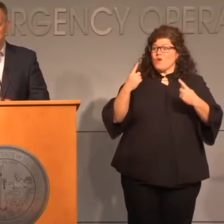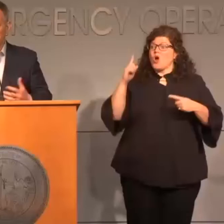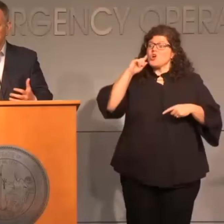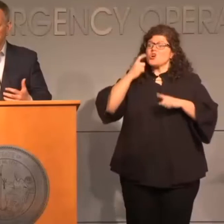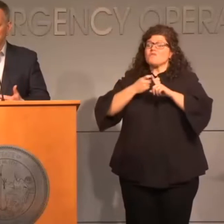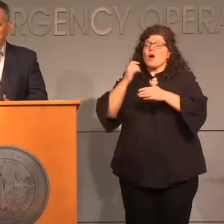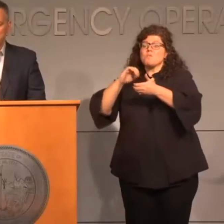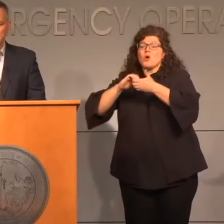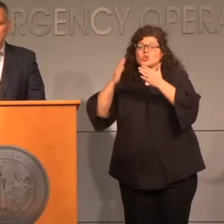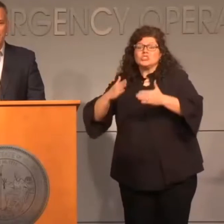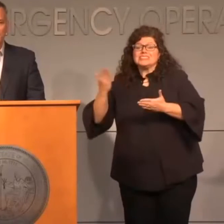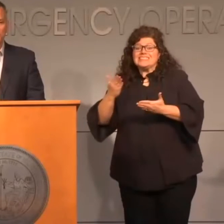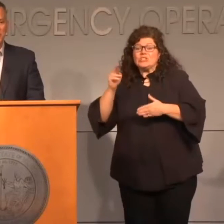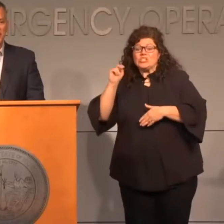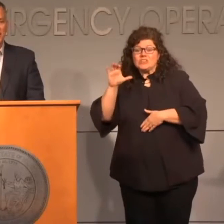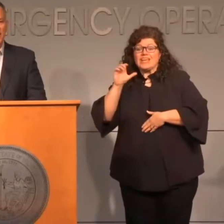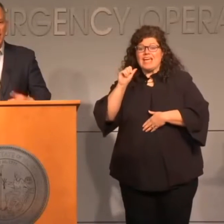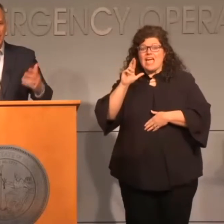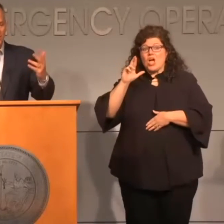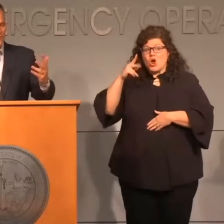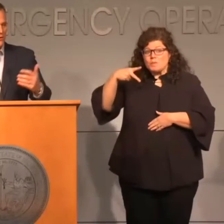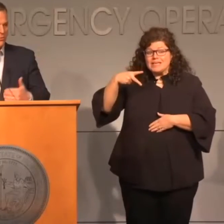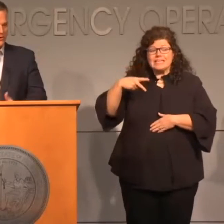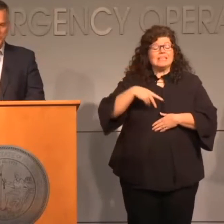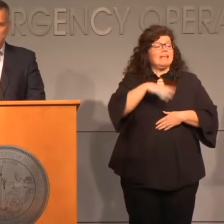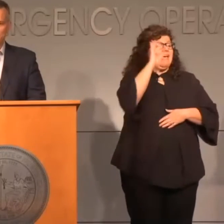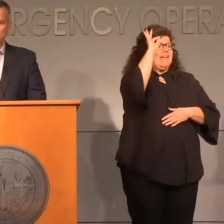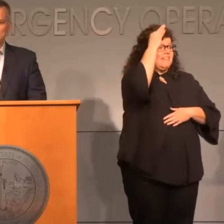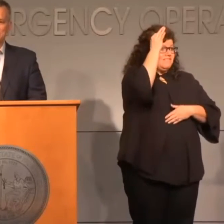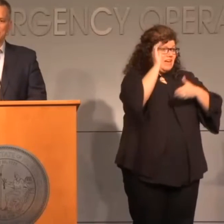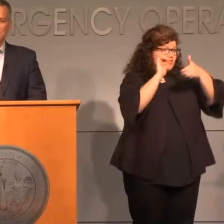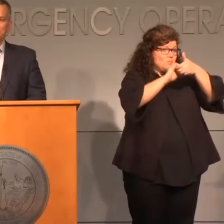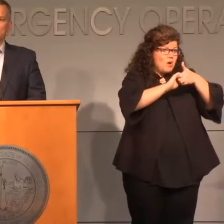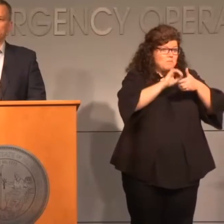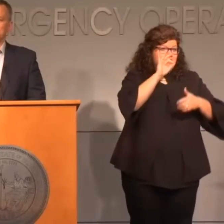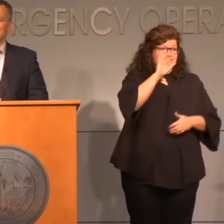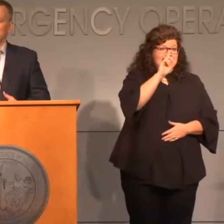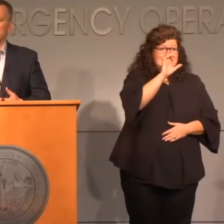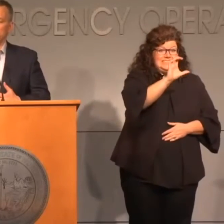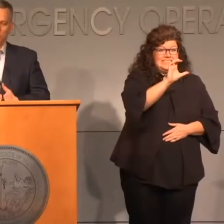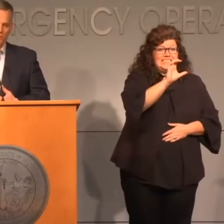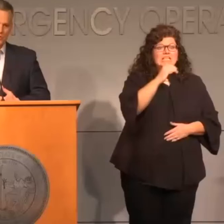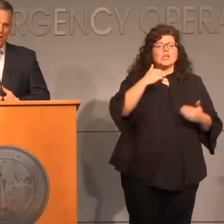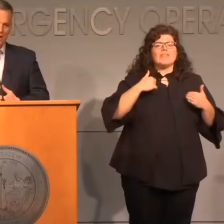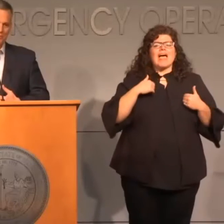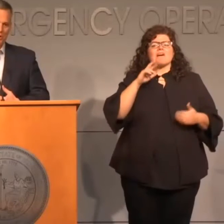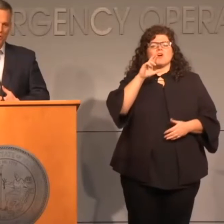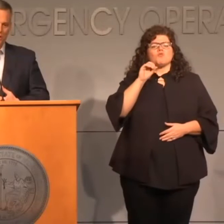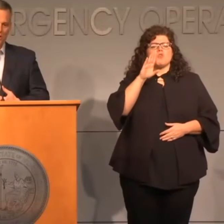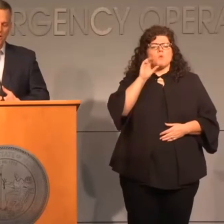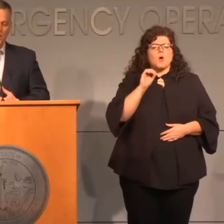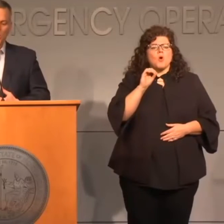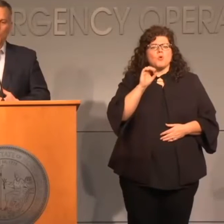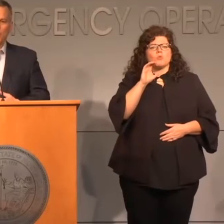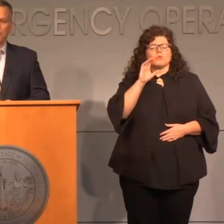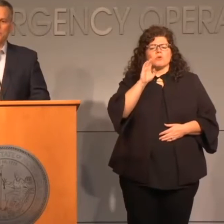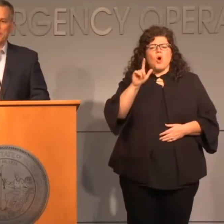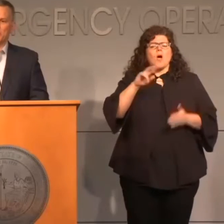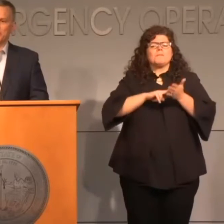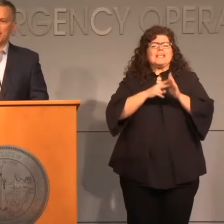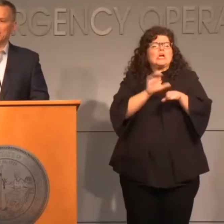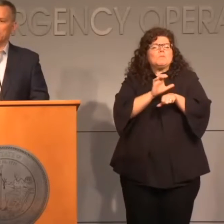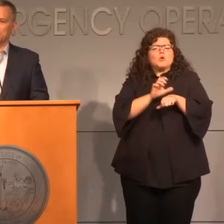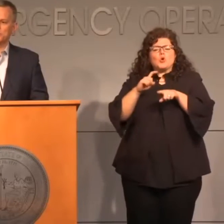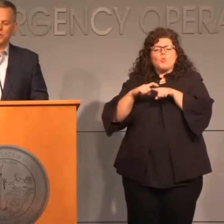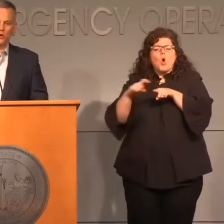partners both here in North Carolina, the AARP, and our federal partners, the FTC, that there is a robocall scam going on where